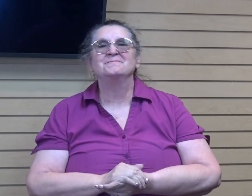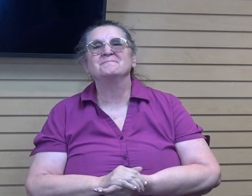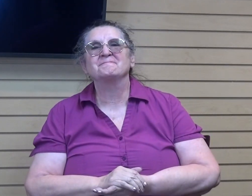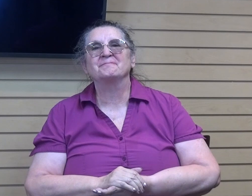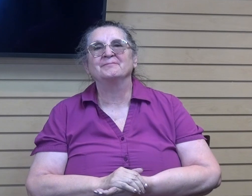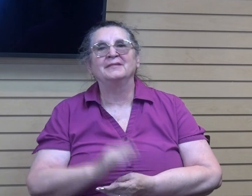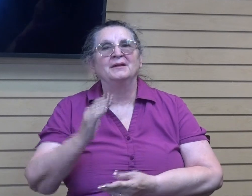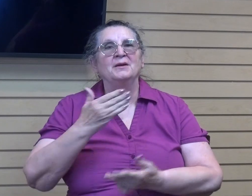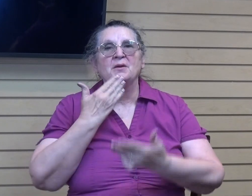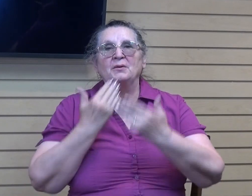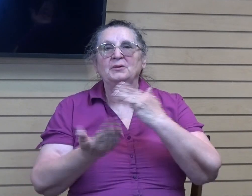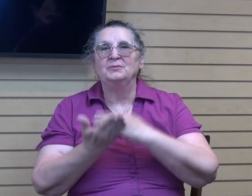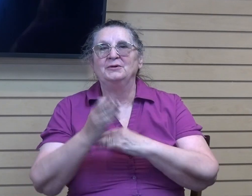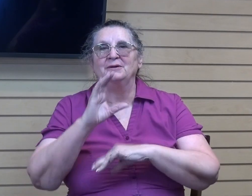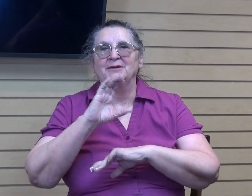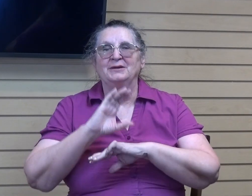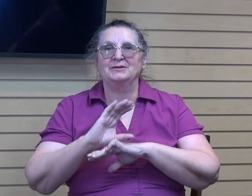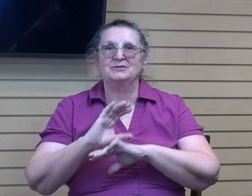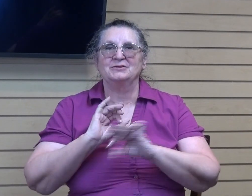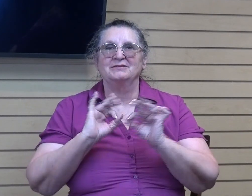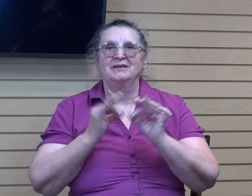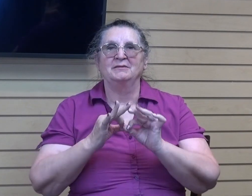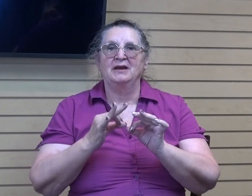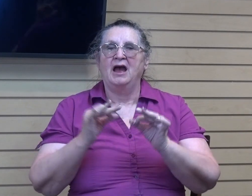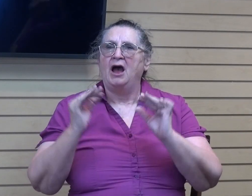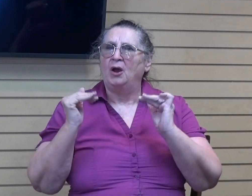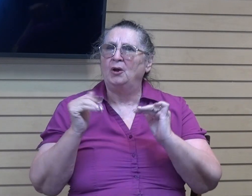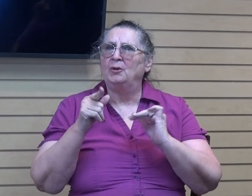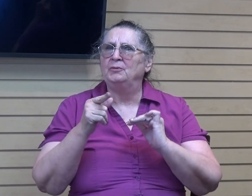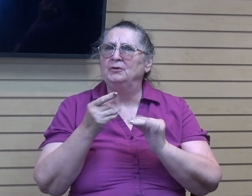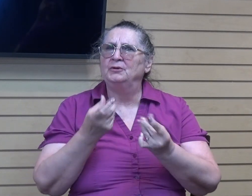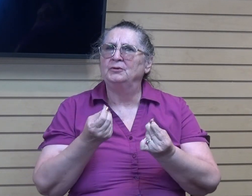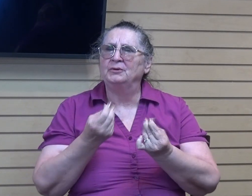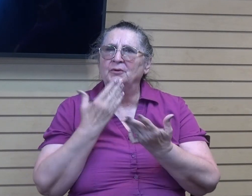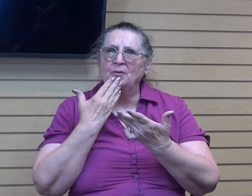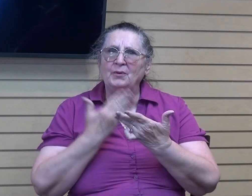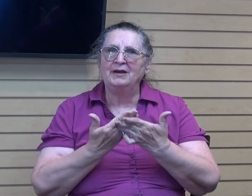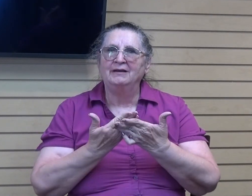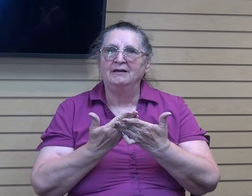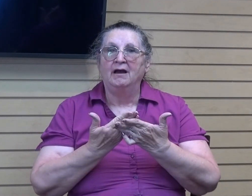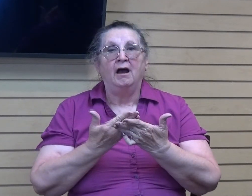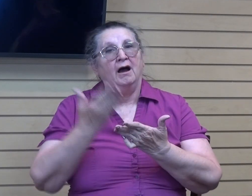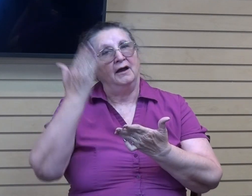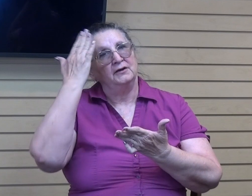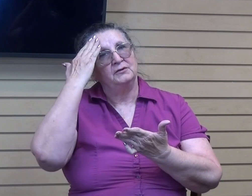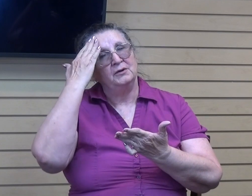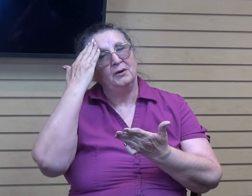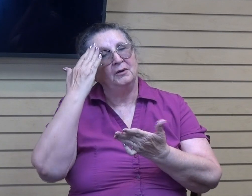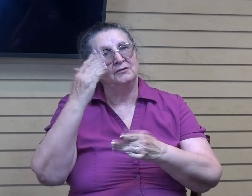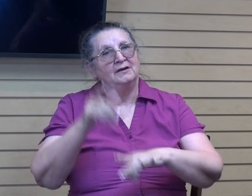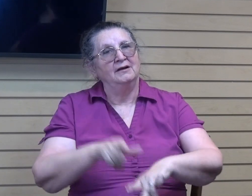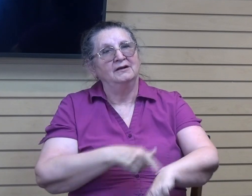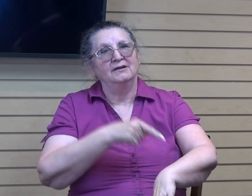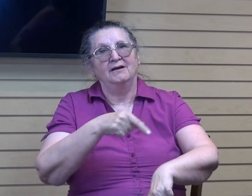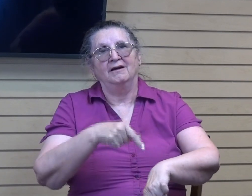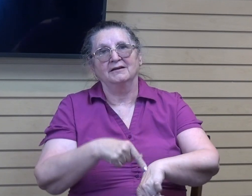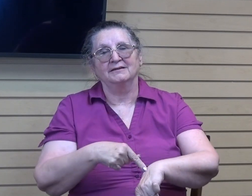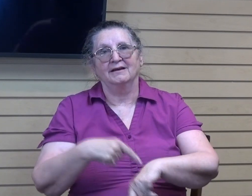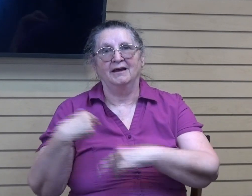Good morning church family. I hope that you're doing well. I know it's been a while since I've been able to be here to share a